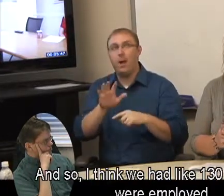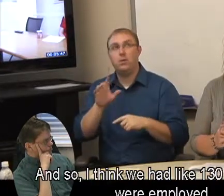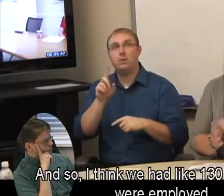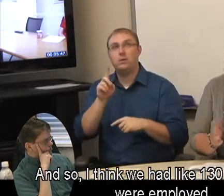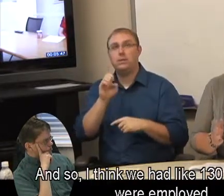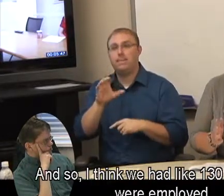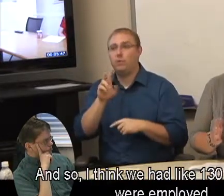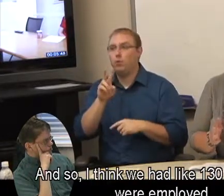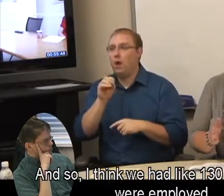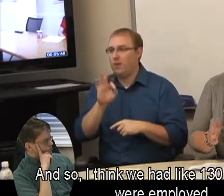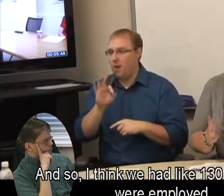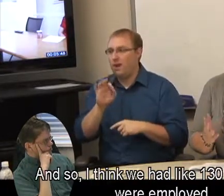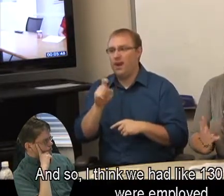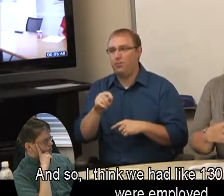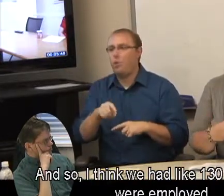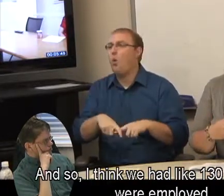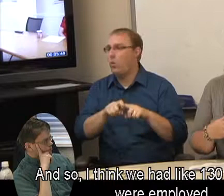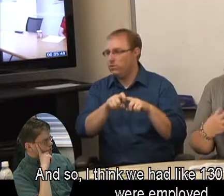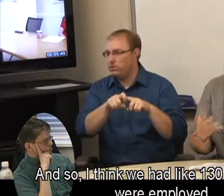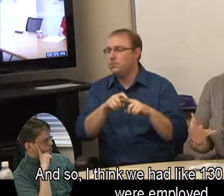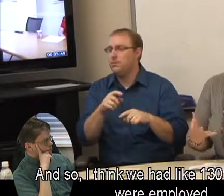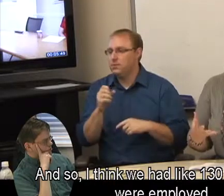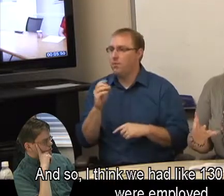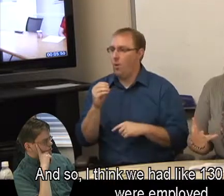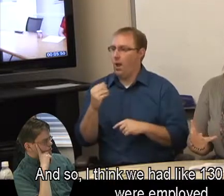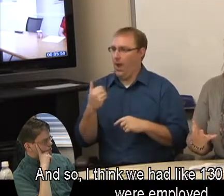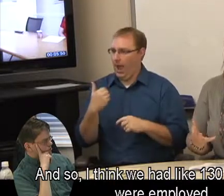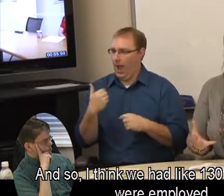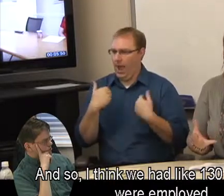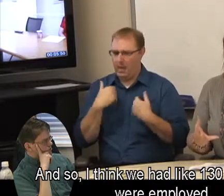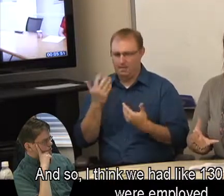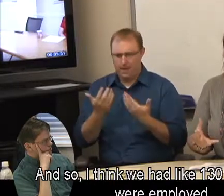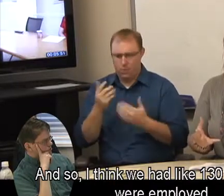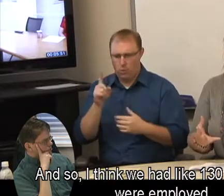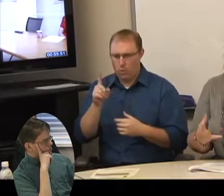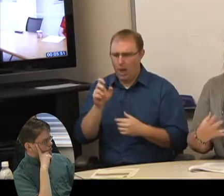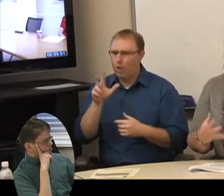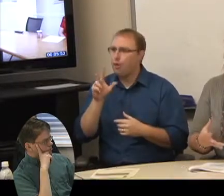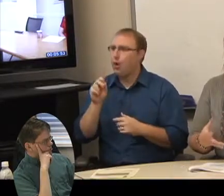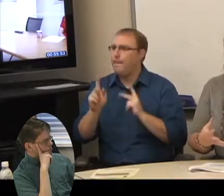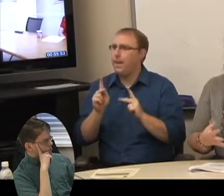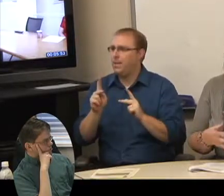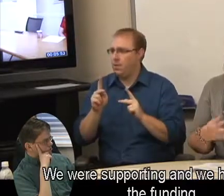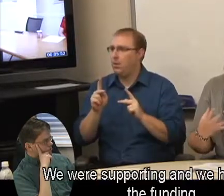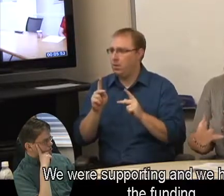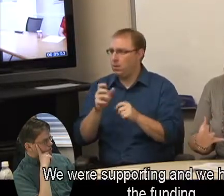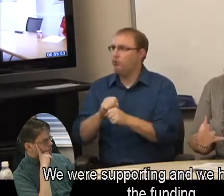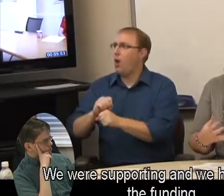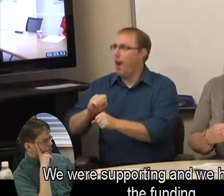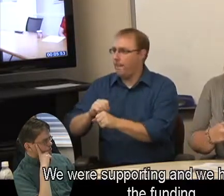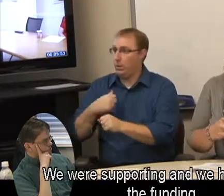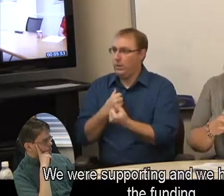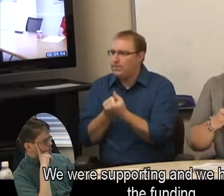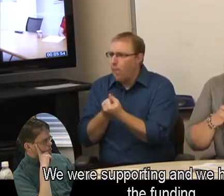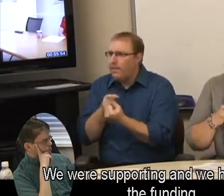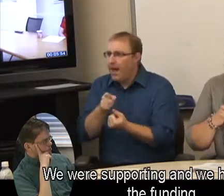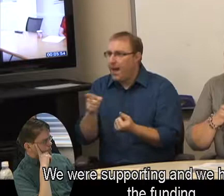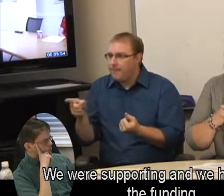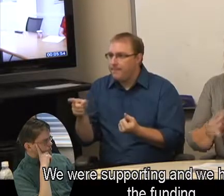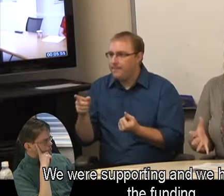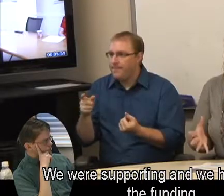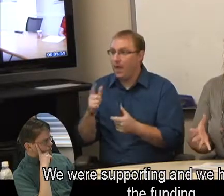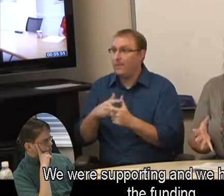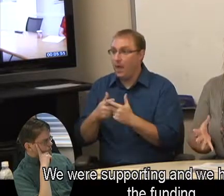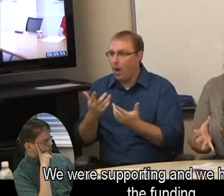2009, actually. And so we had all these people, I think we had like 130 people that were employed, we were supporting, and we